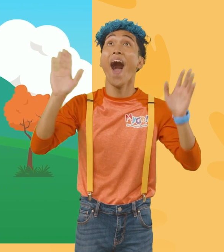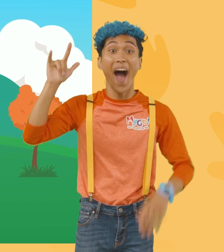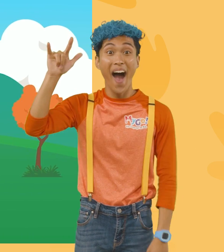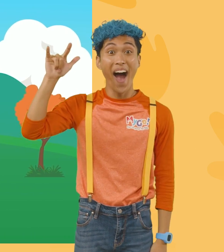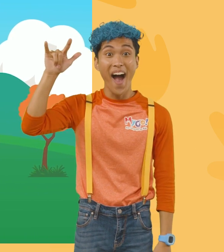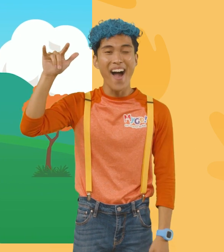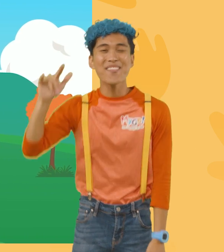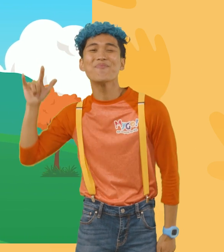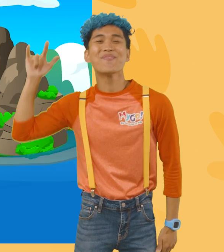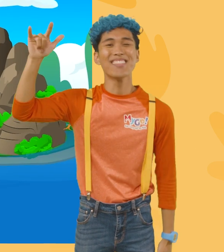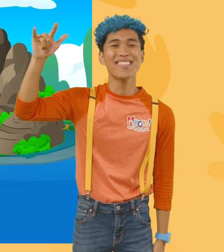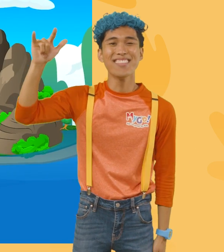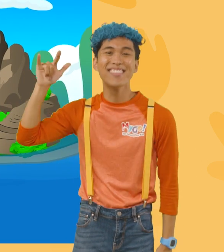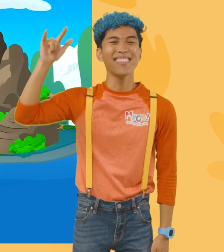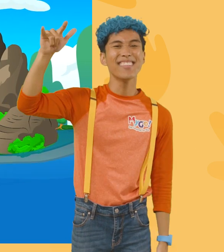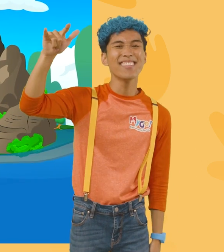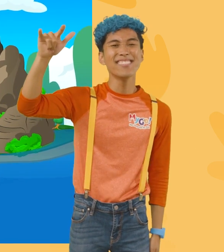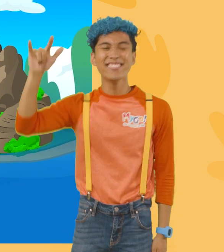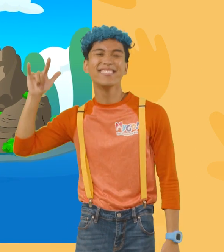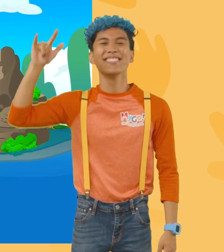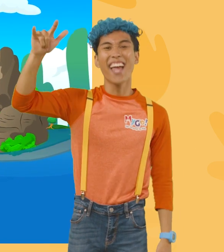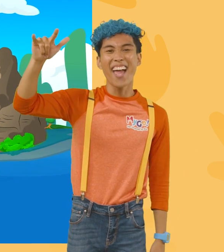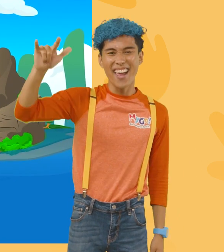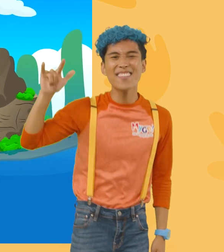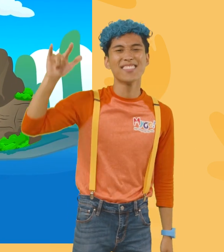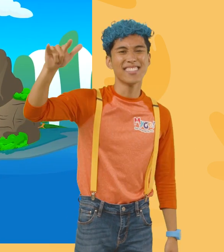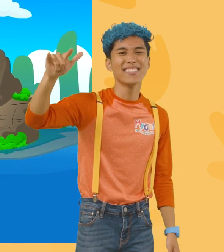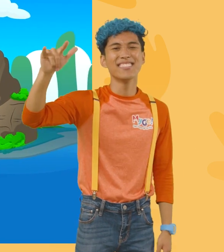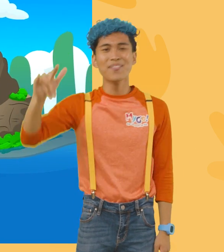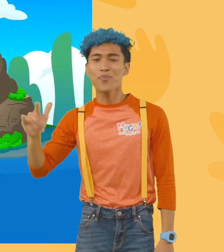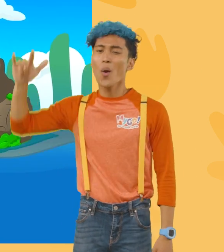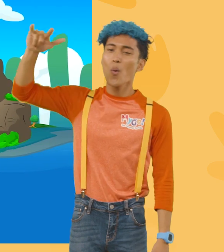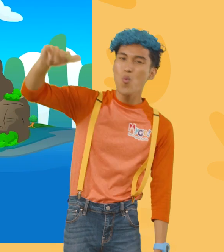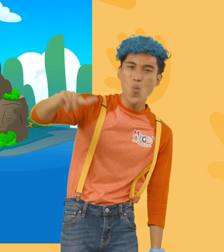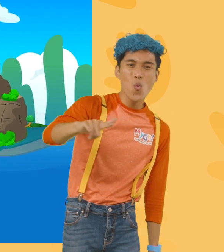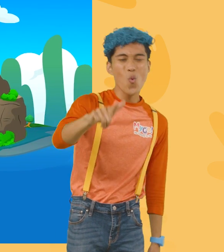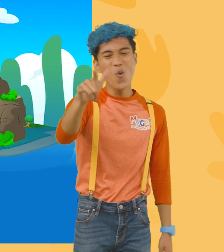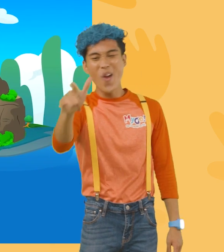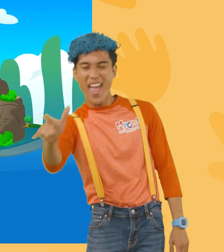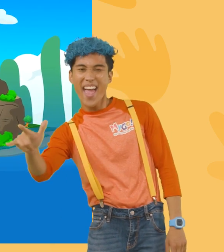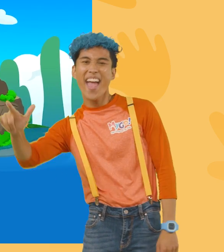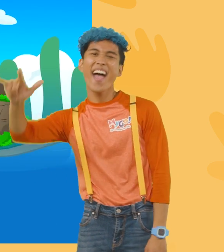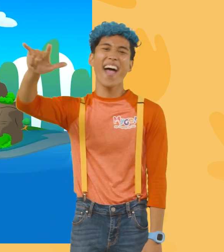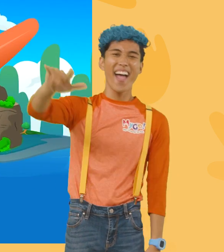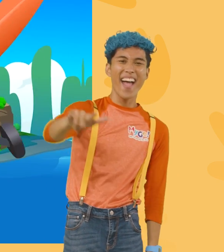airplane! Airplanes, airplanes, flying all around the sky.